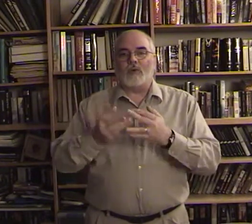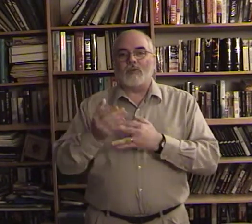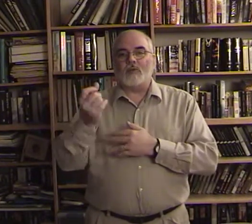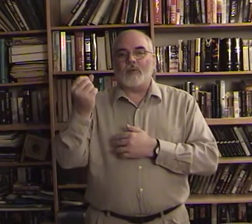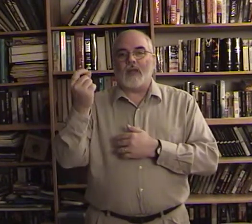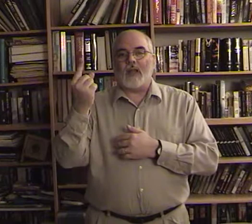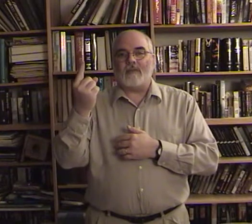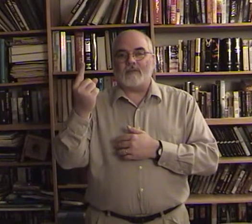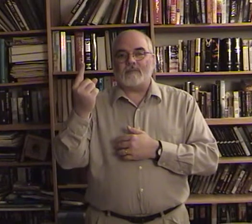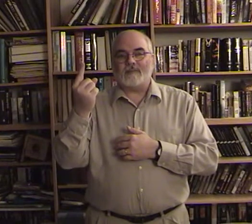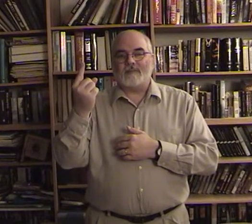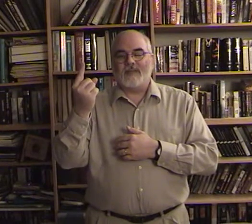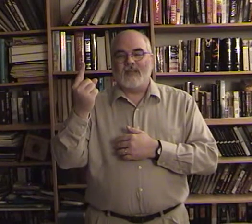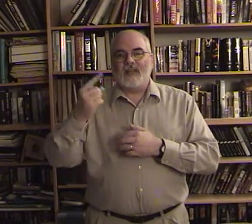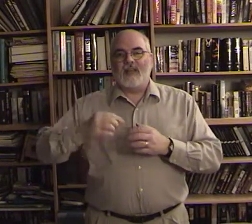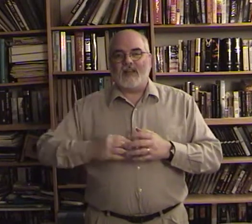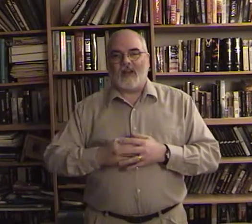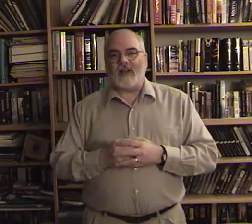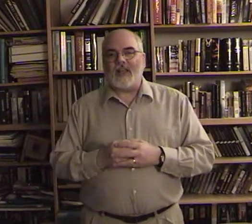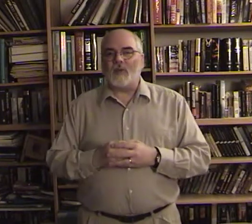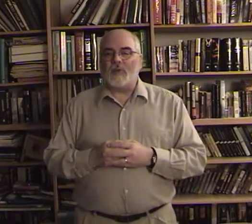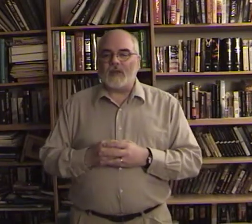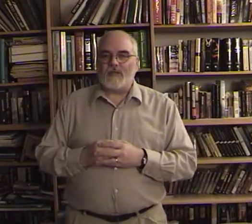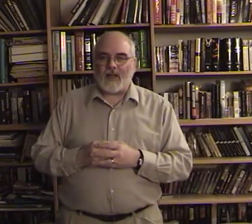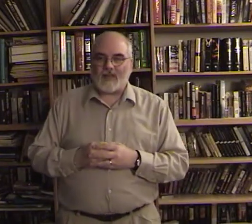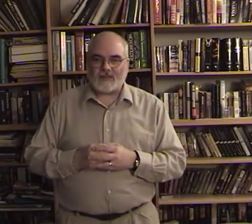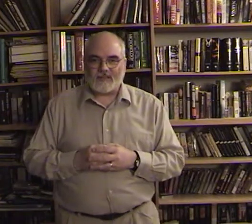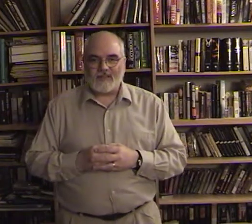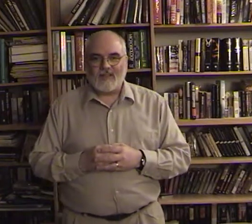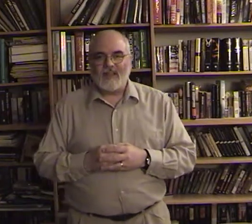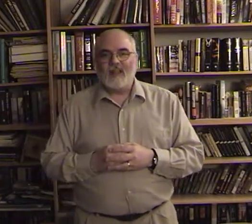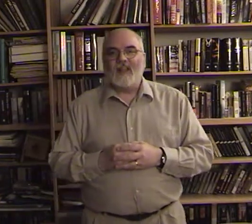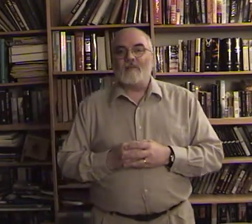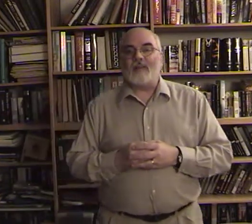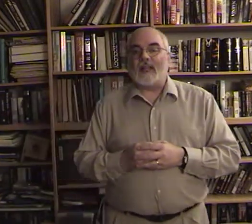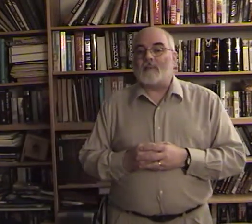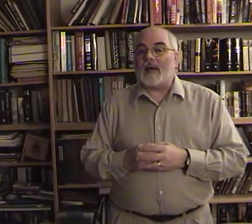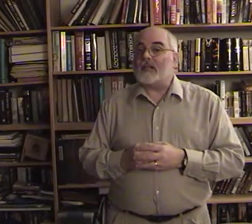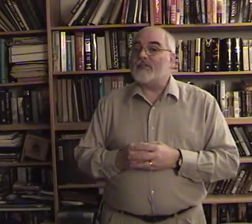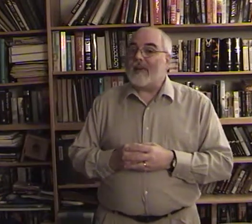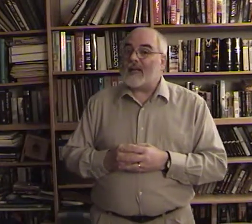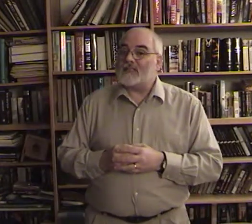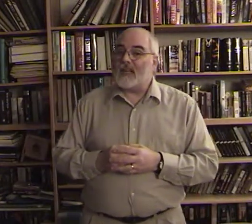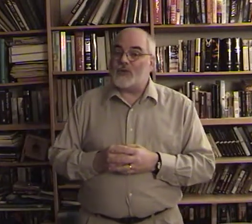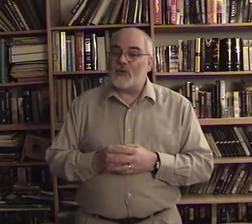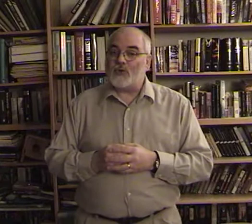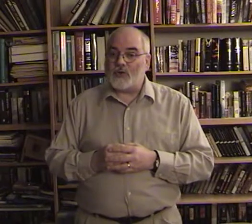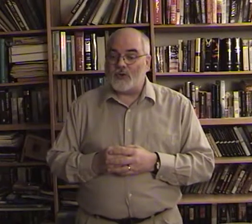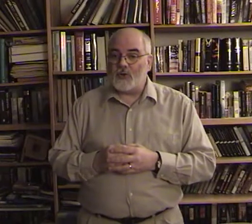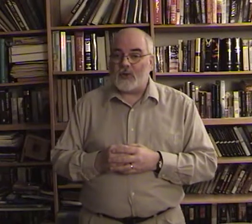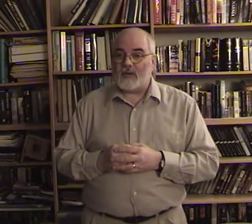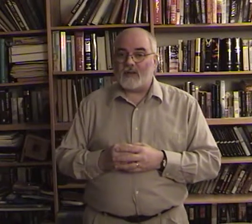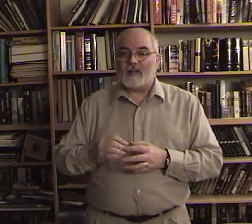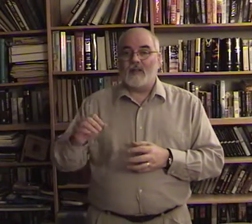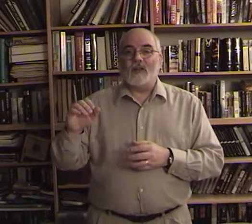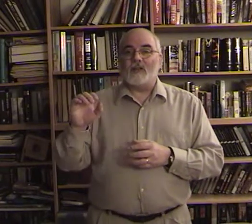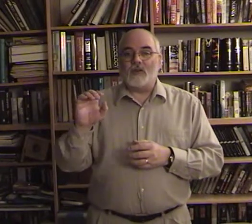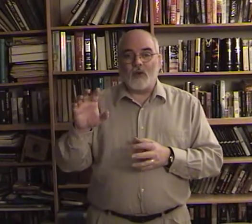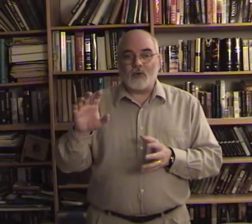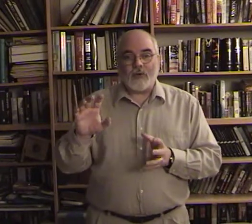through 11 I did that really fast but that's about as fast as you should do it don't do it